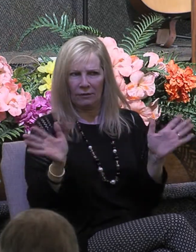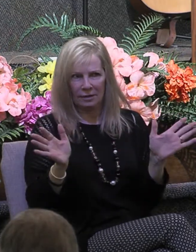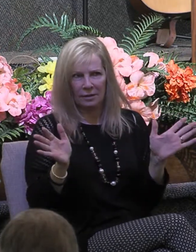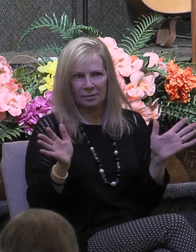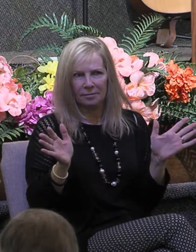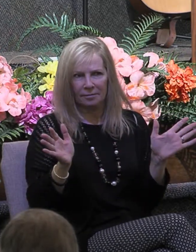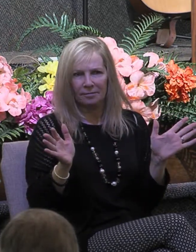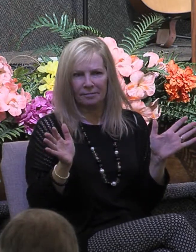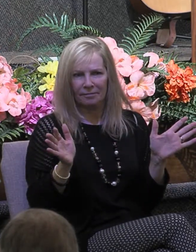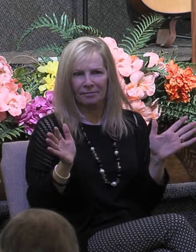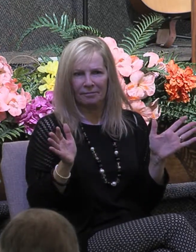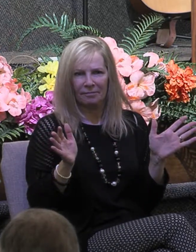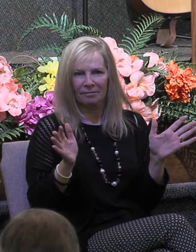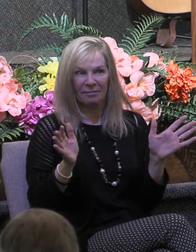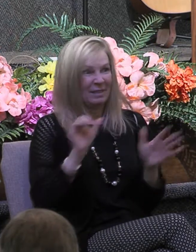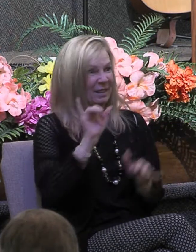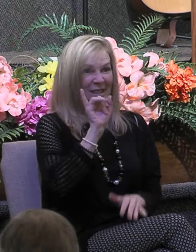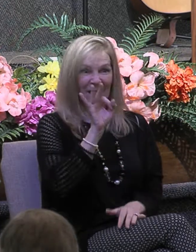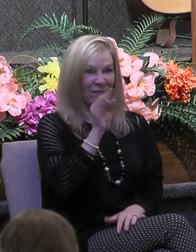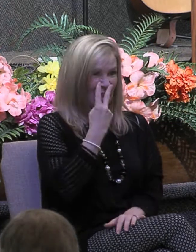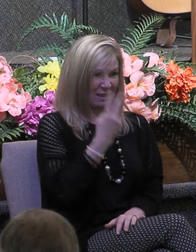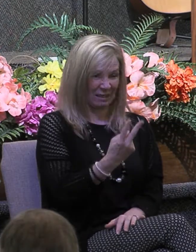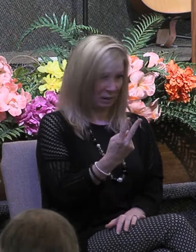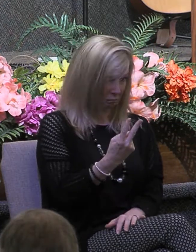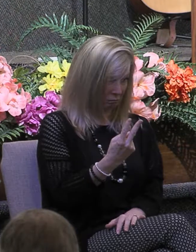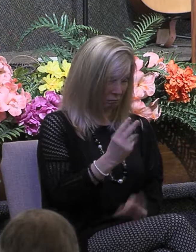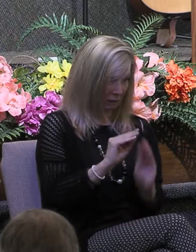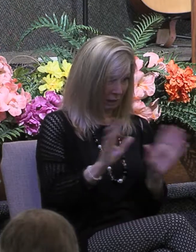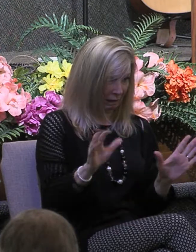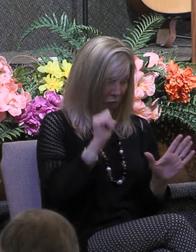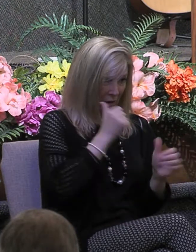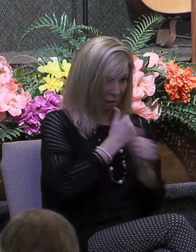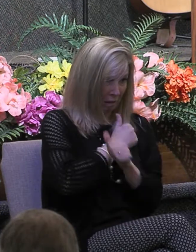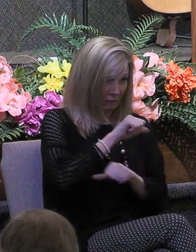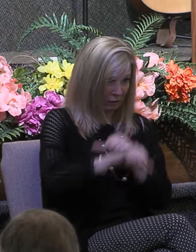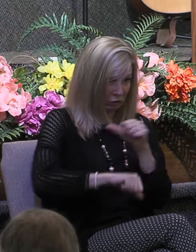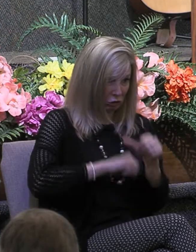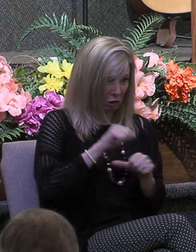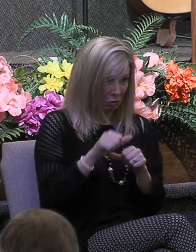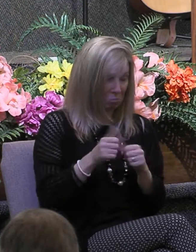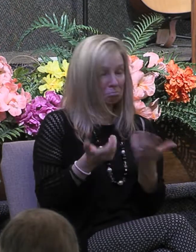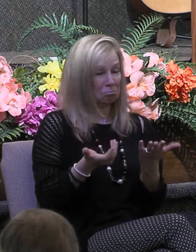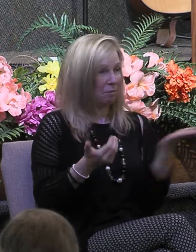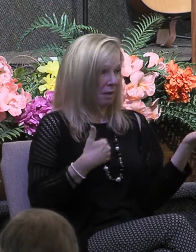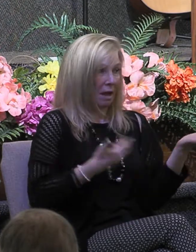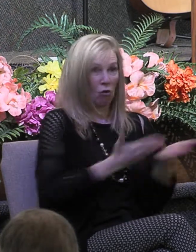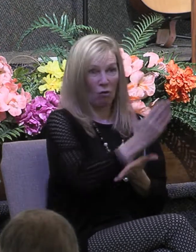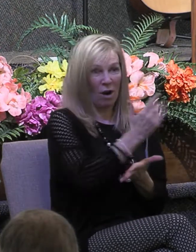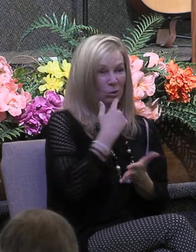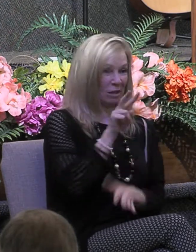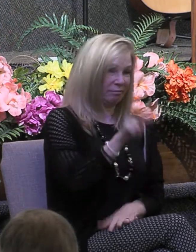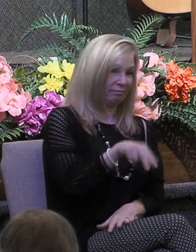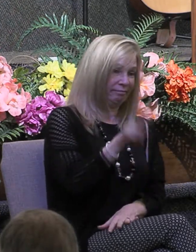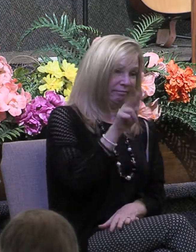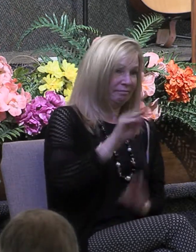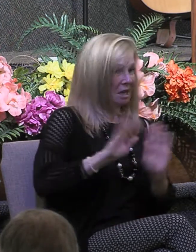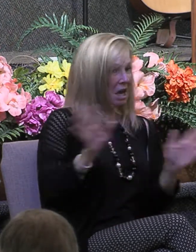They don't see us loving one another. They are absolutely entitled to conclude that we are not Christ's